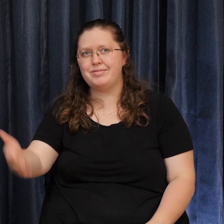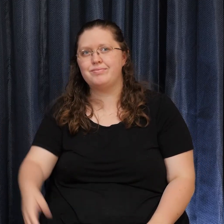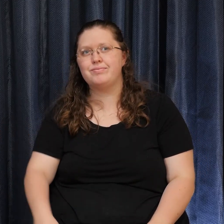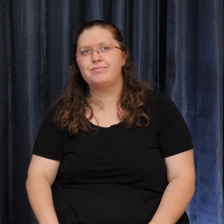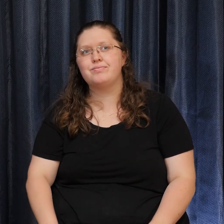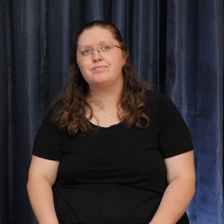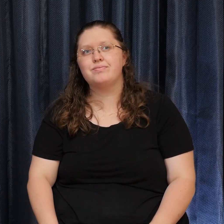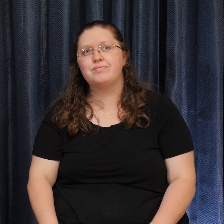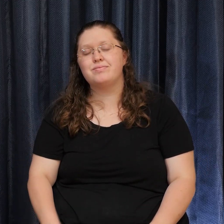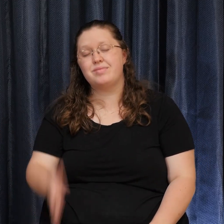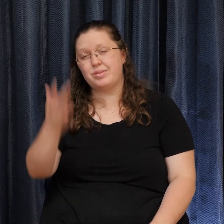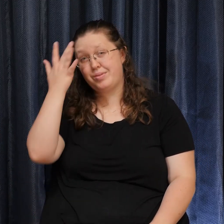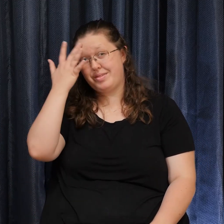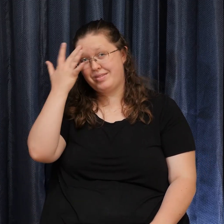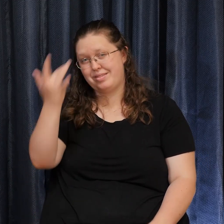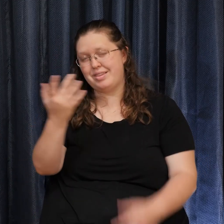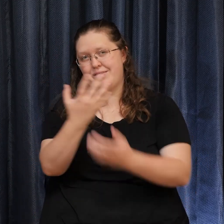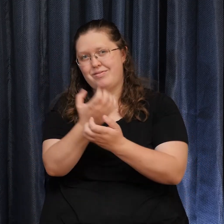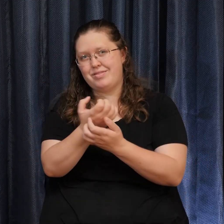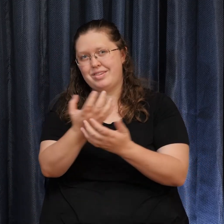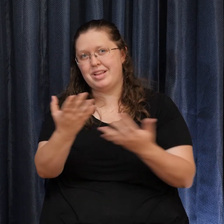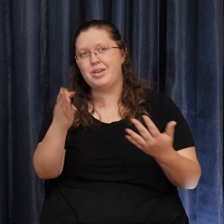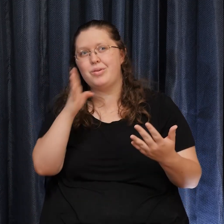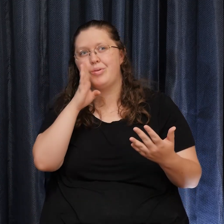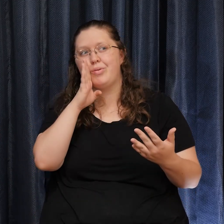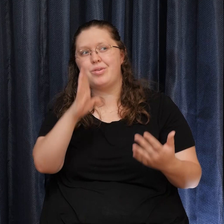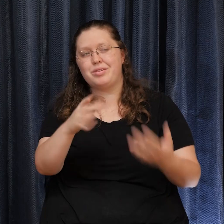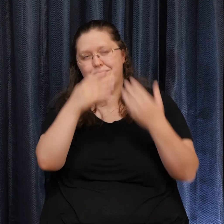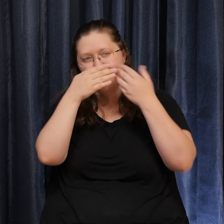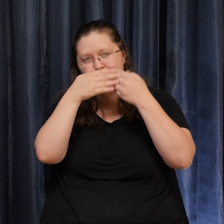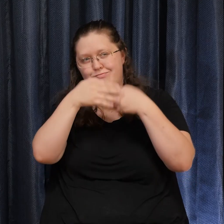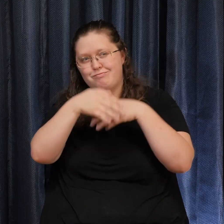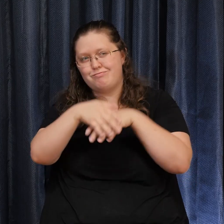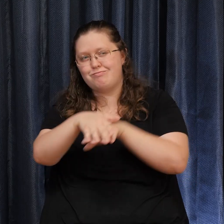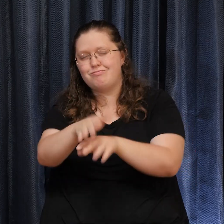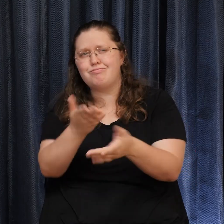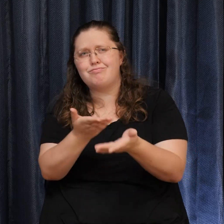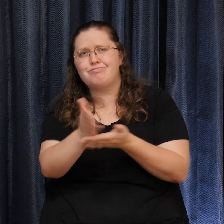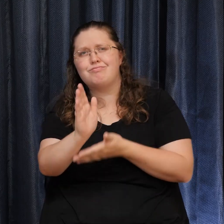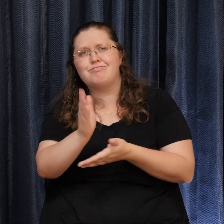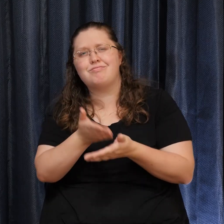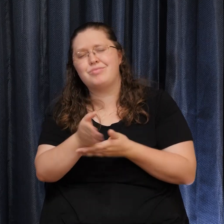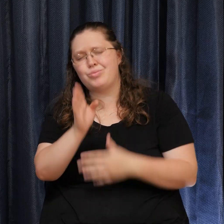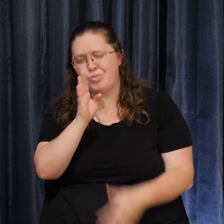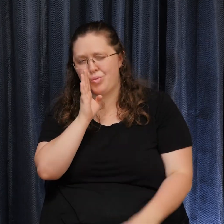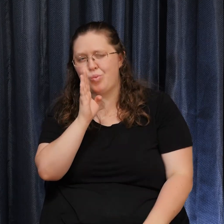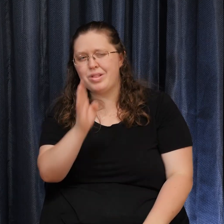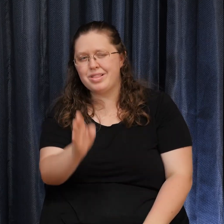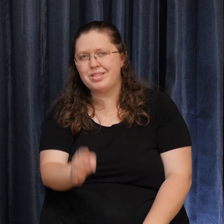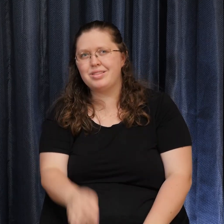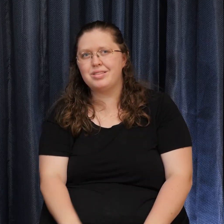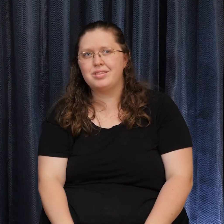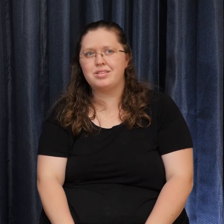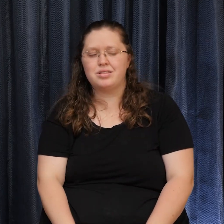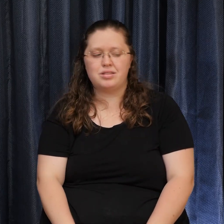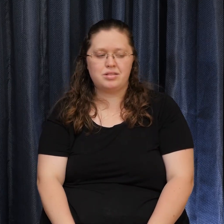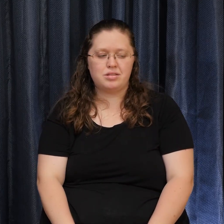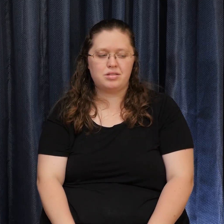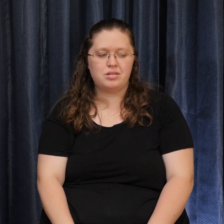Cause every little thing thing Is gonna be alright You know I rise up this morning